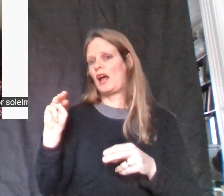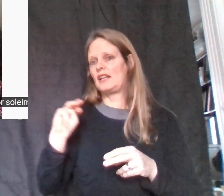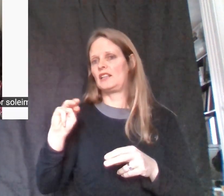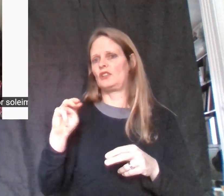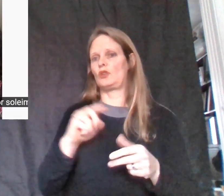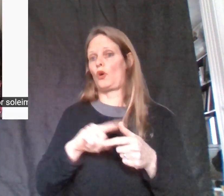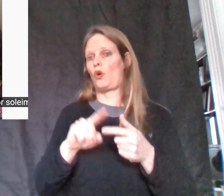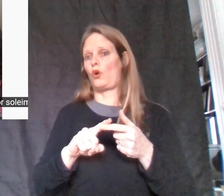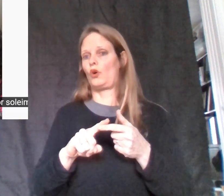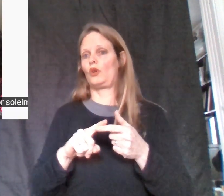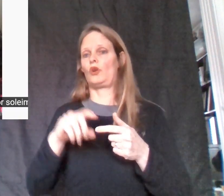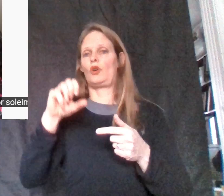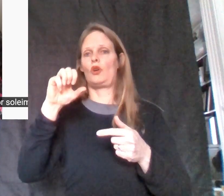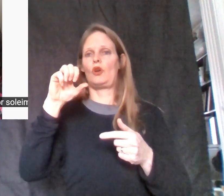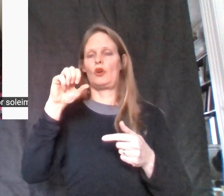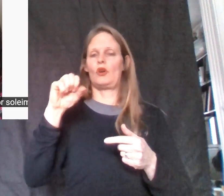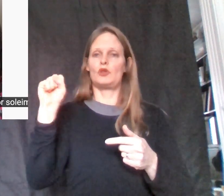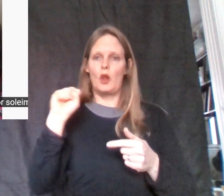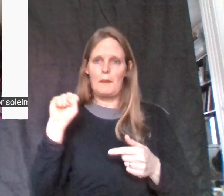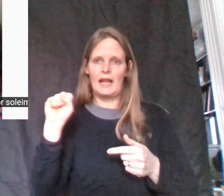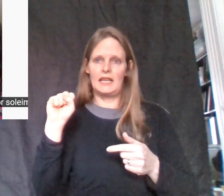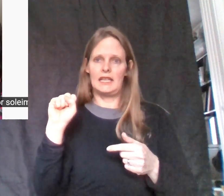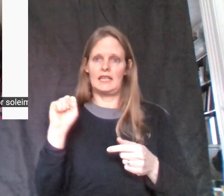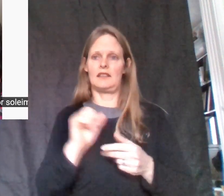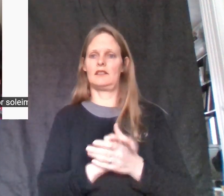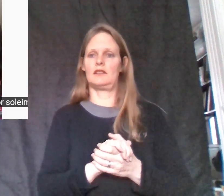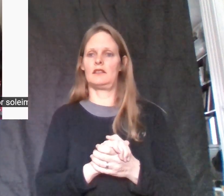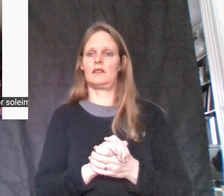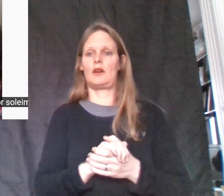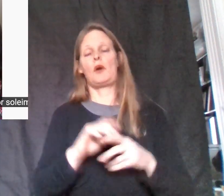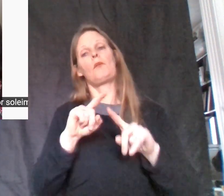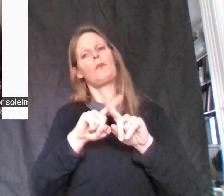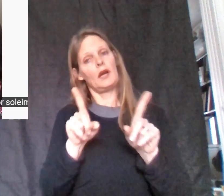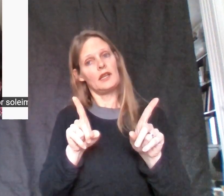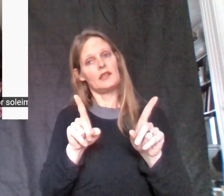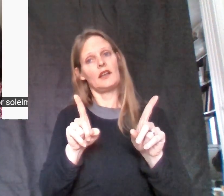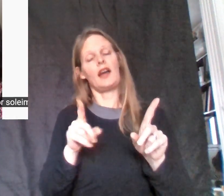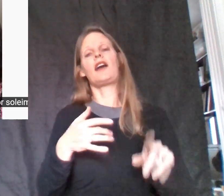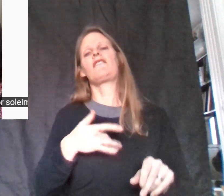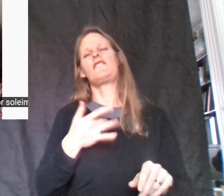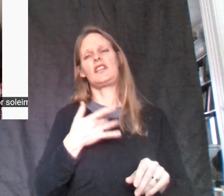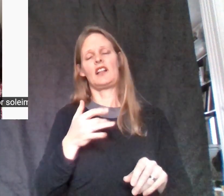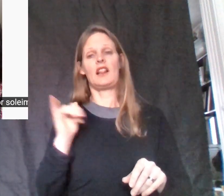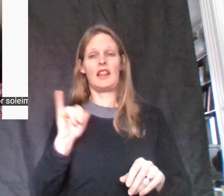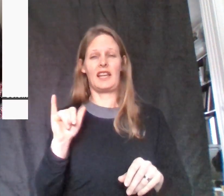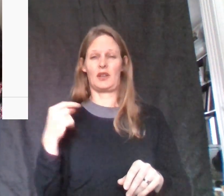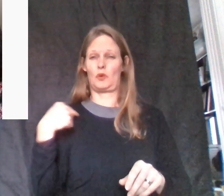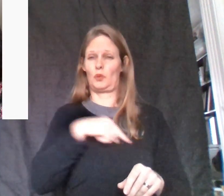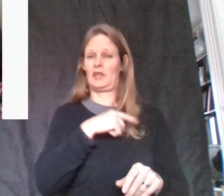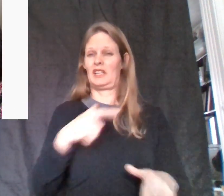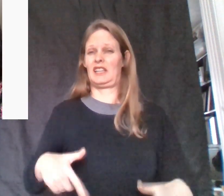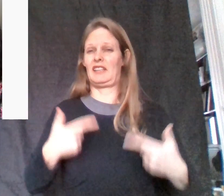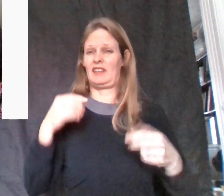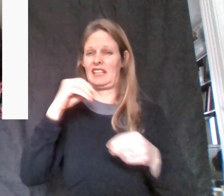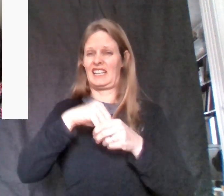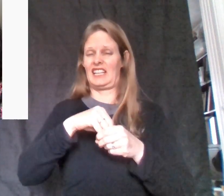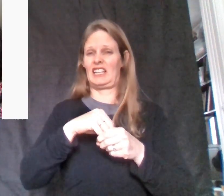I feel like we're living in the twilight zone, guys.